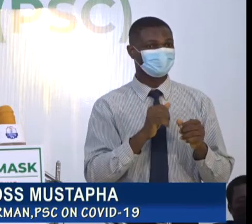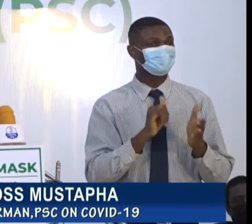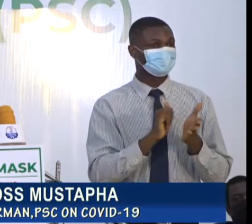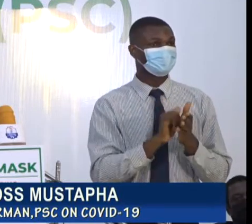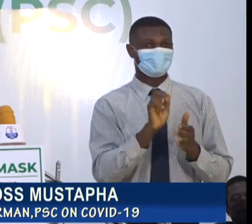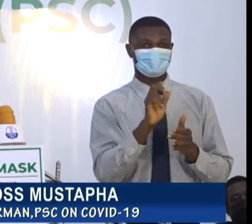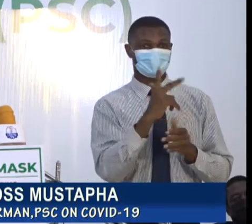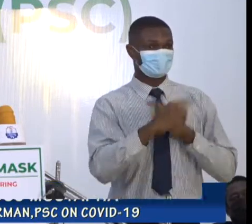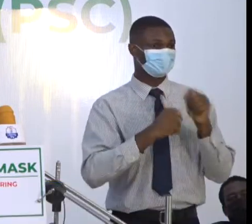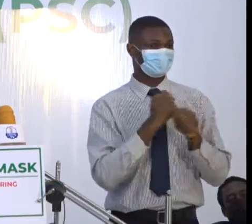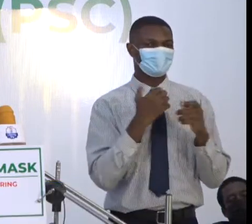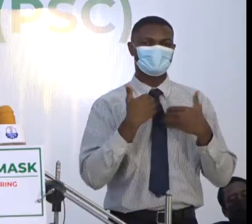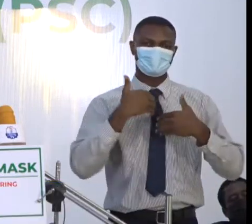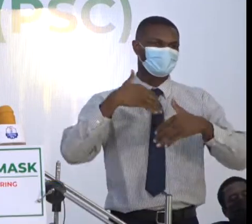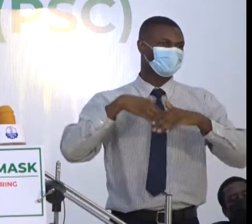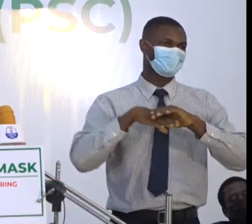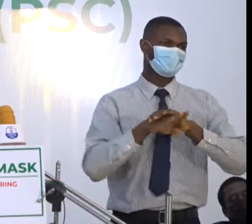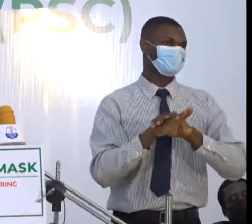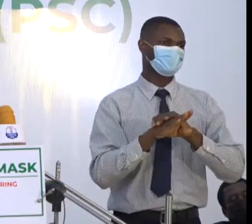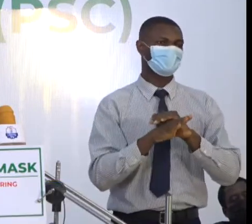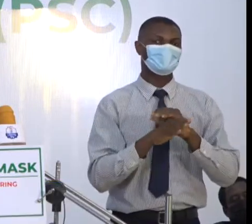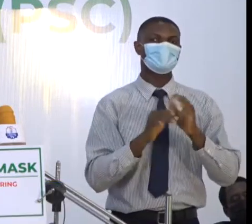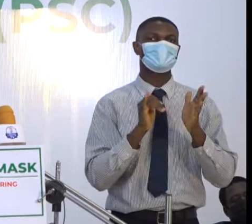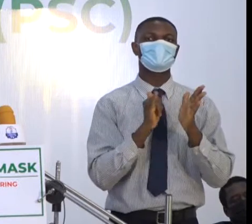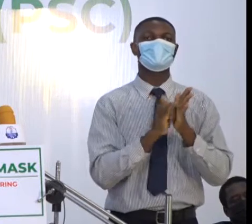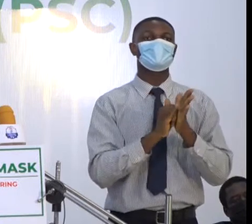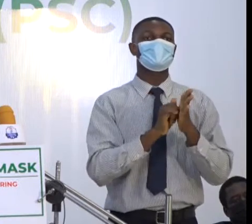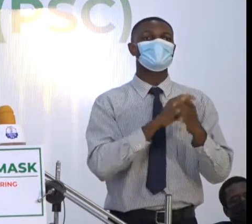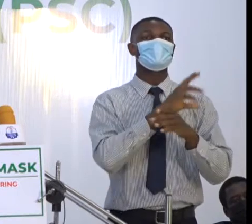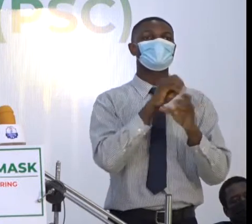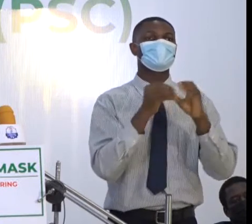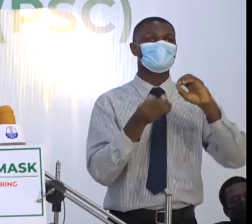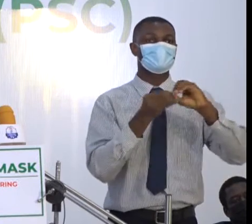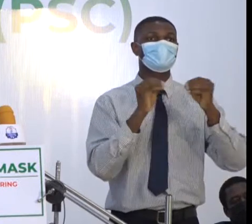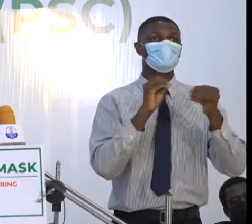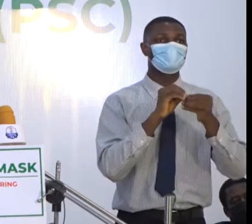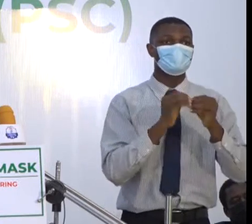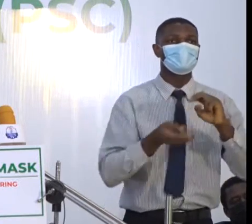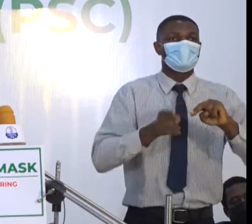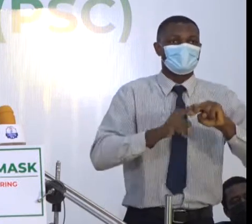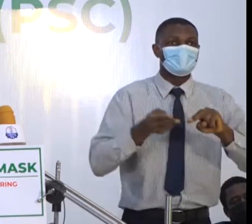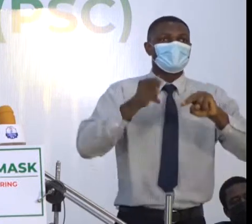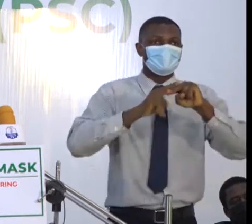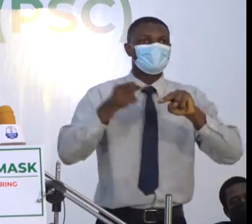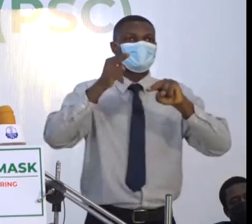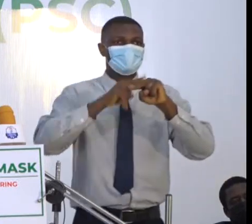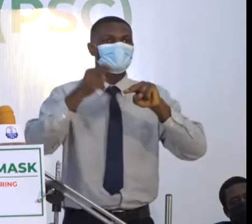states and account for the rising cases in these states and across the nation.